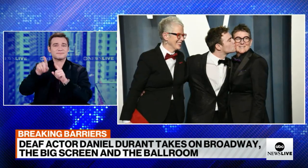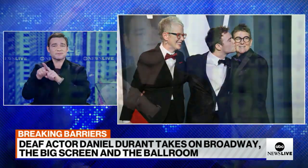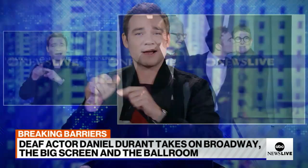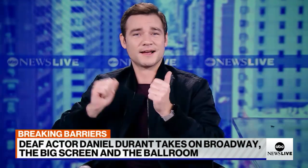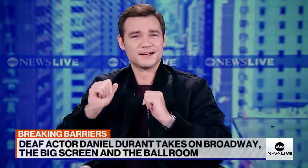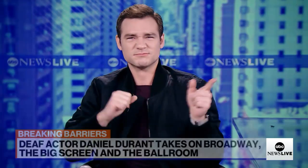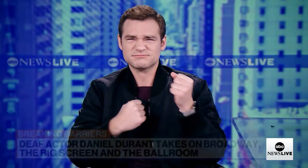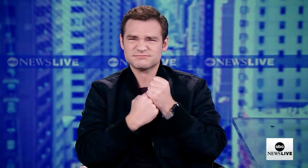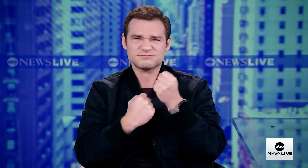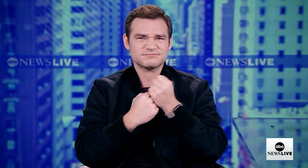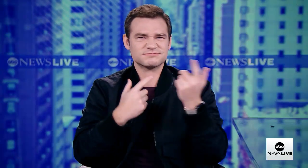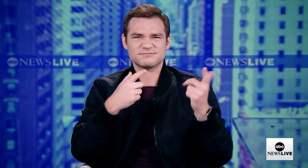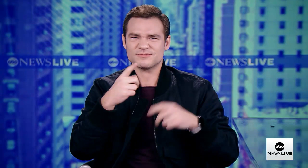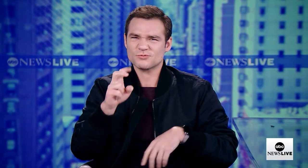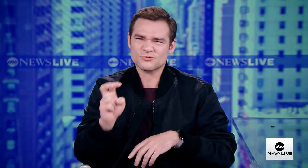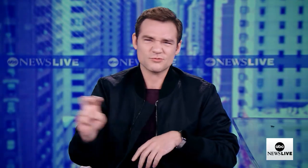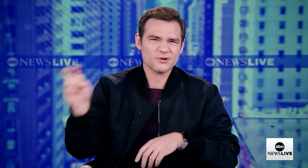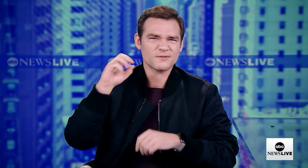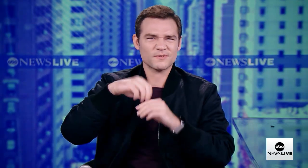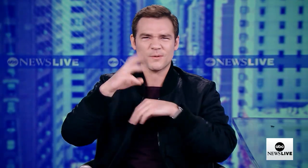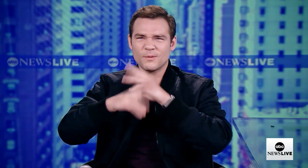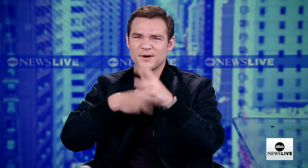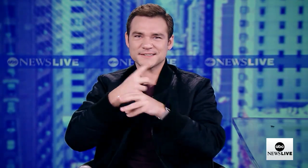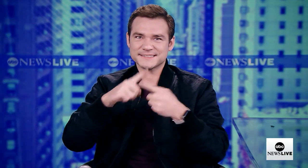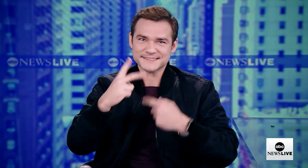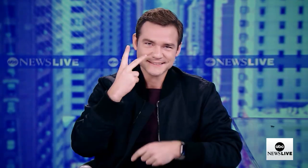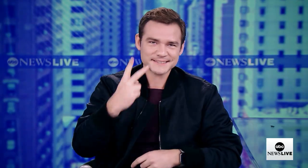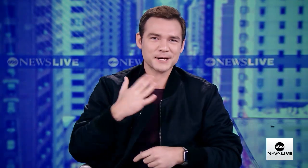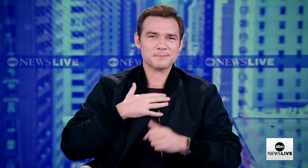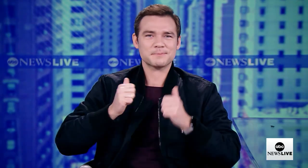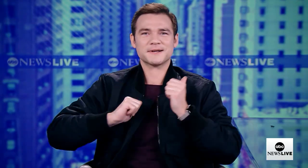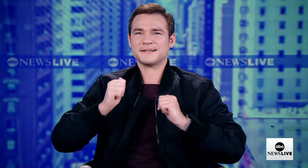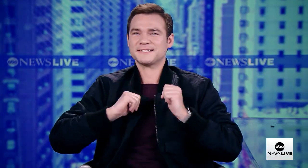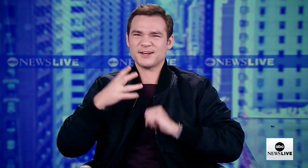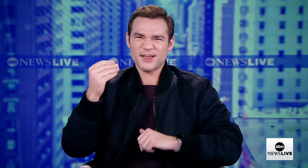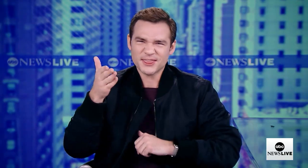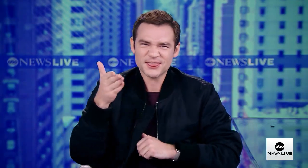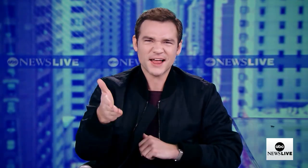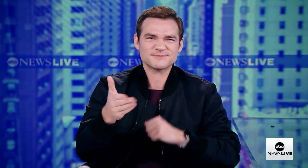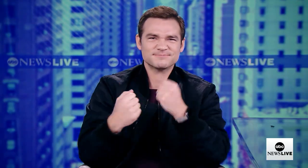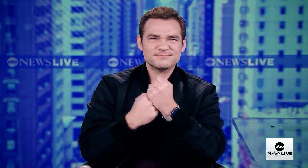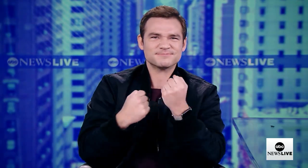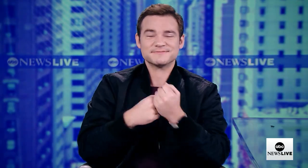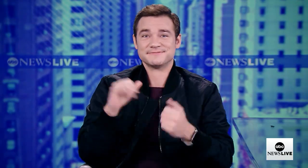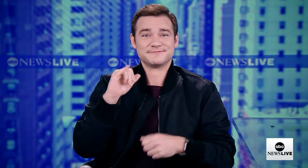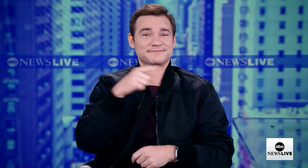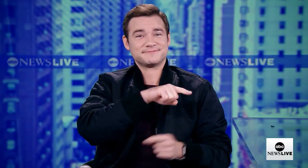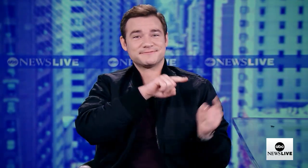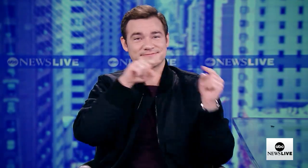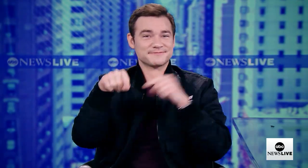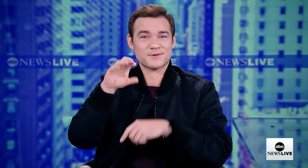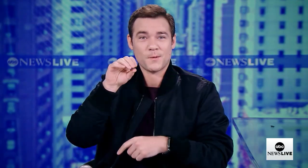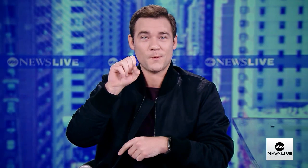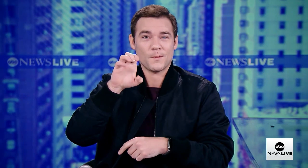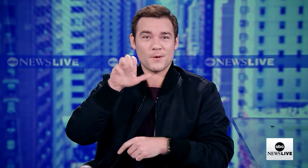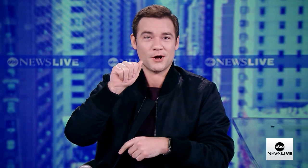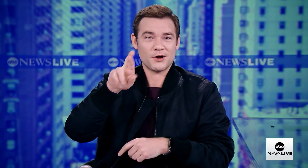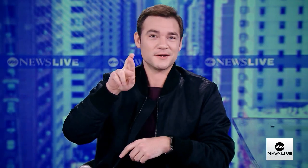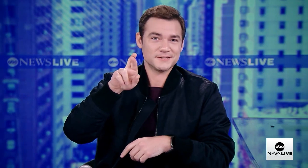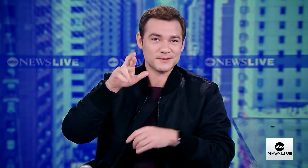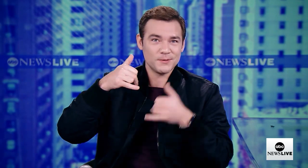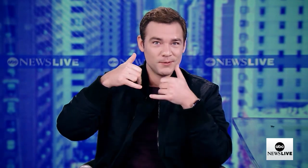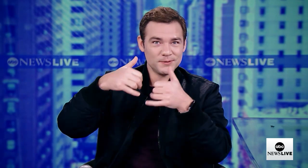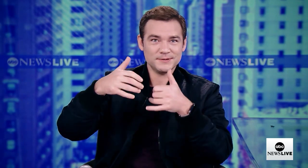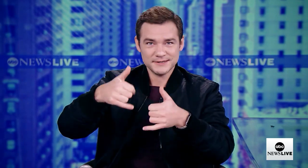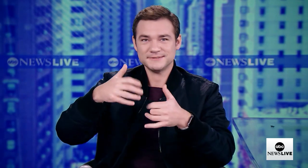time. When I became successful as an actor, they traveled the world to see me and see my plays. And they were there supporting me all the time.